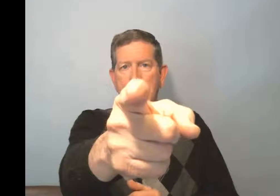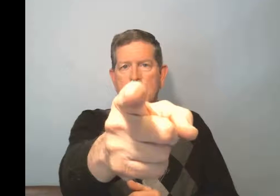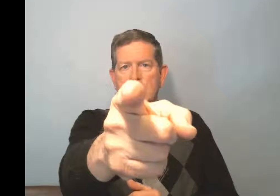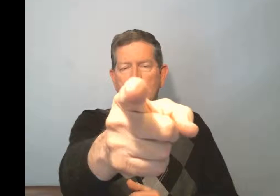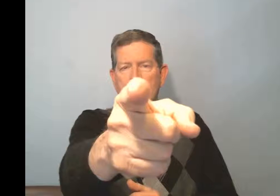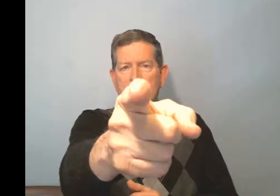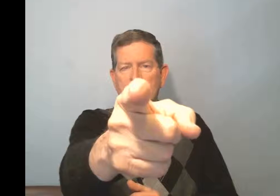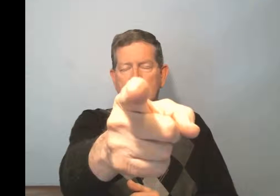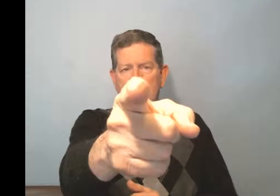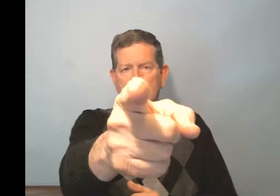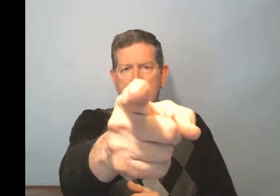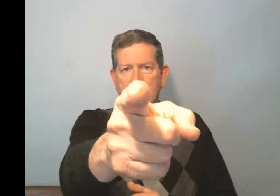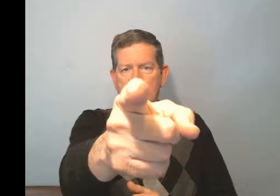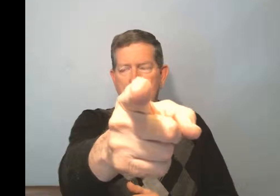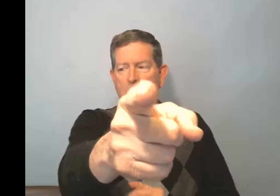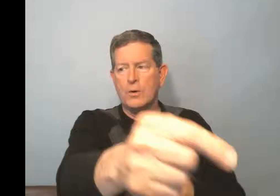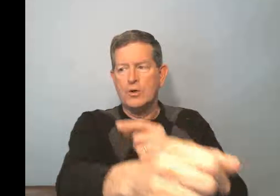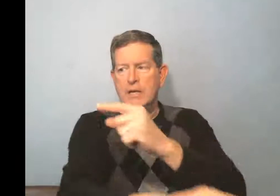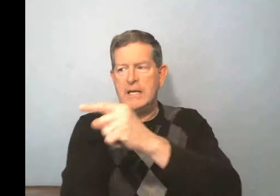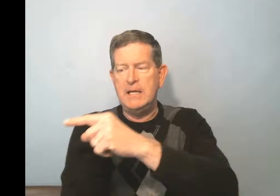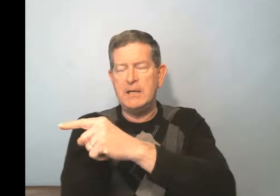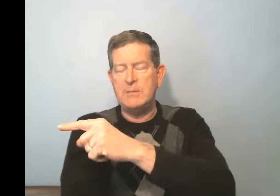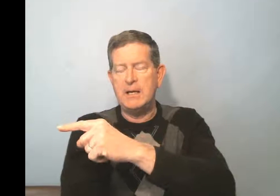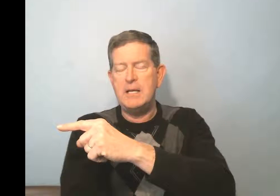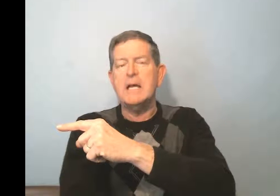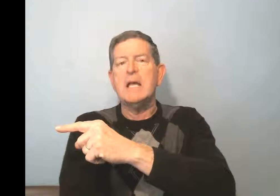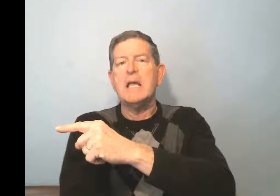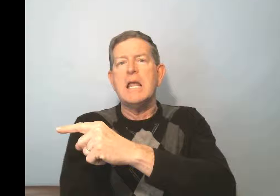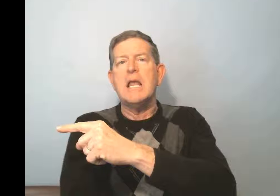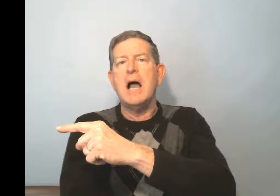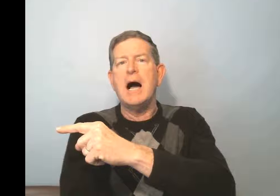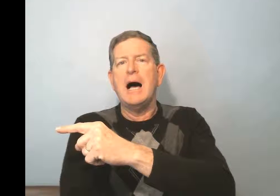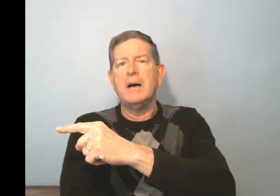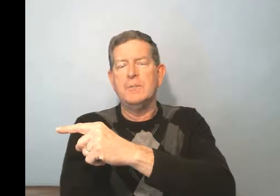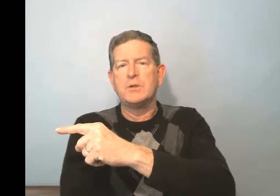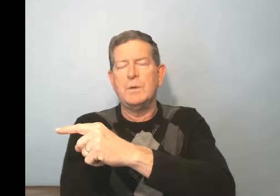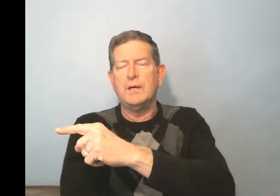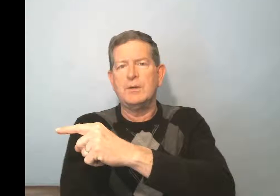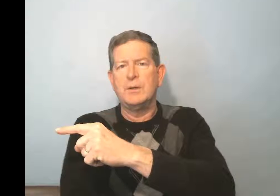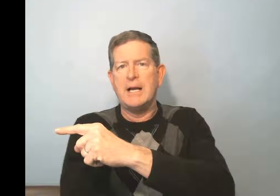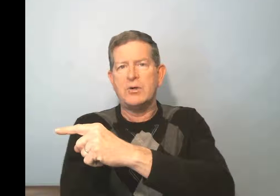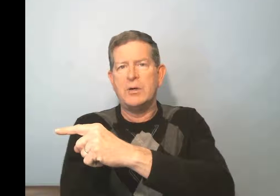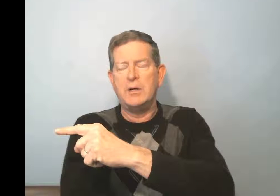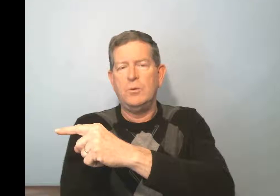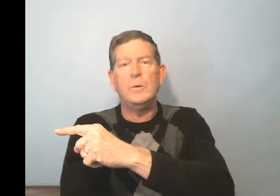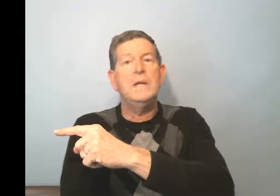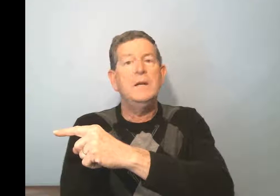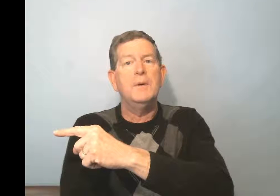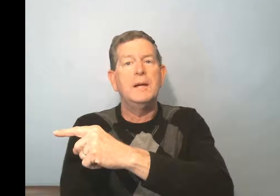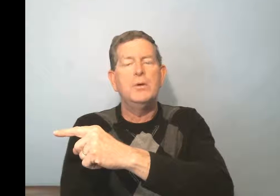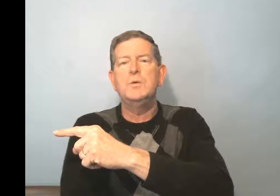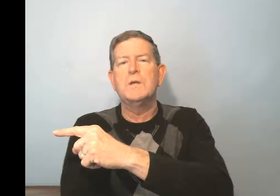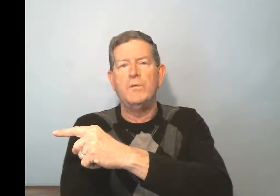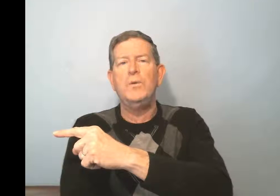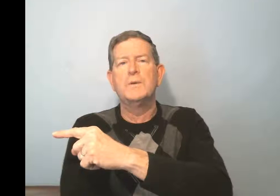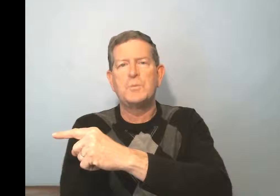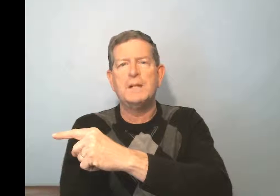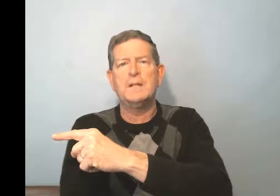besoin de l'argent, or he needs money. Il a besoin de l'argent, we need money. Nous avons besoin de l